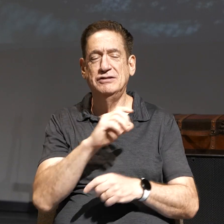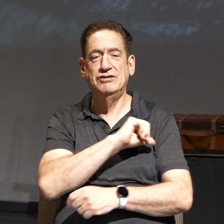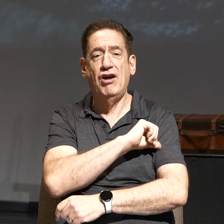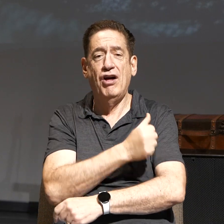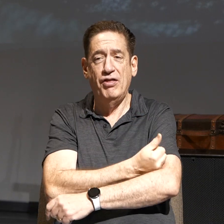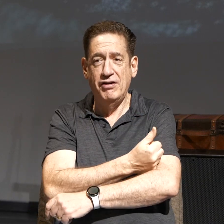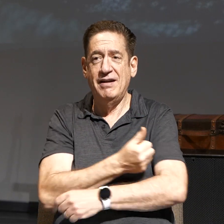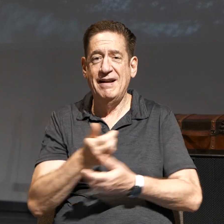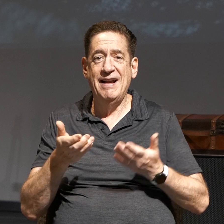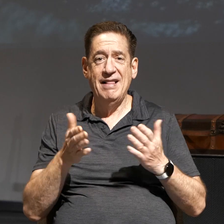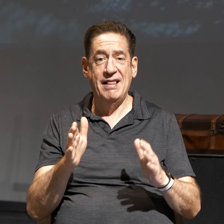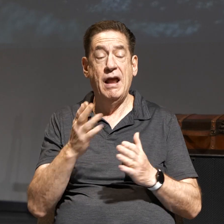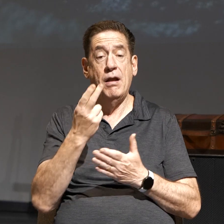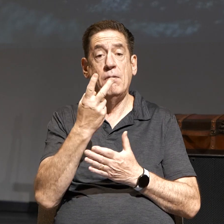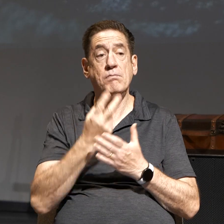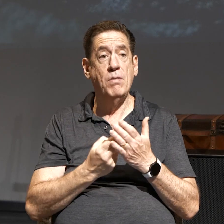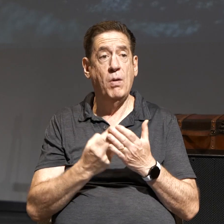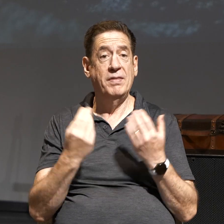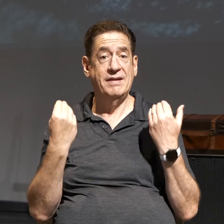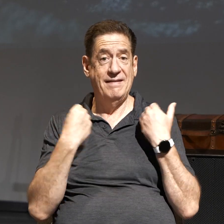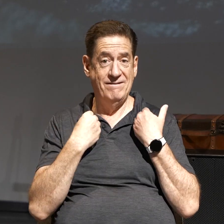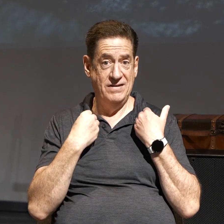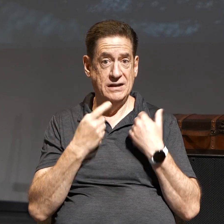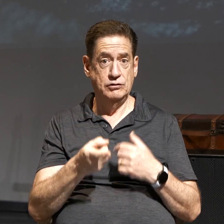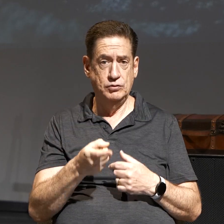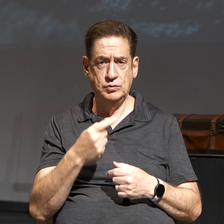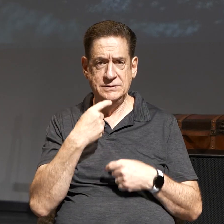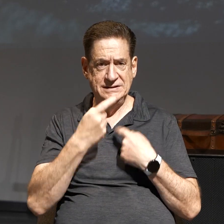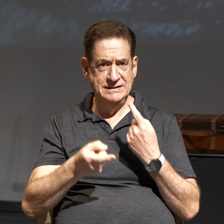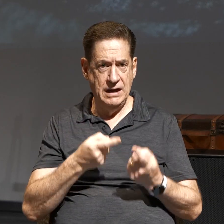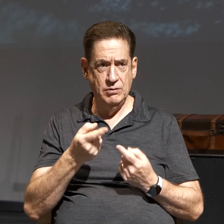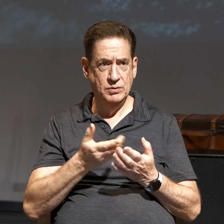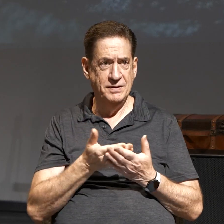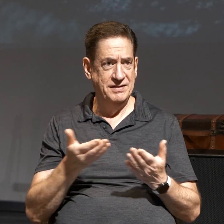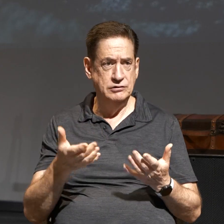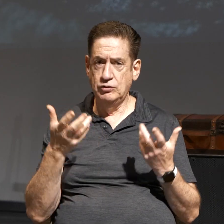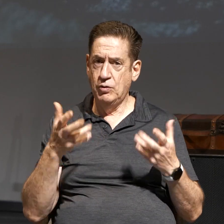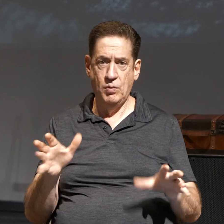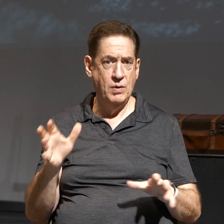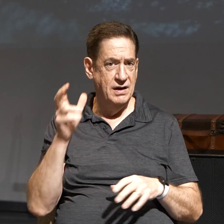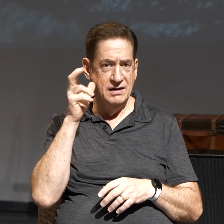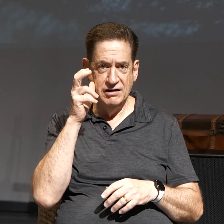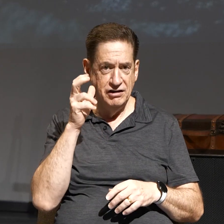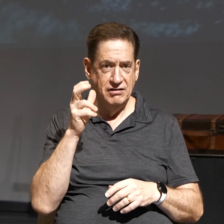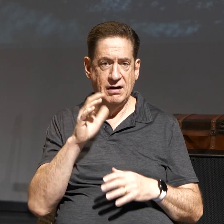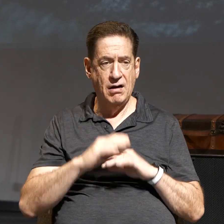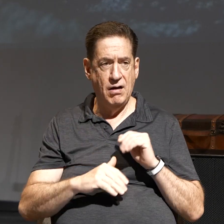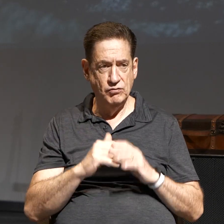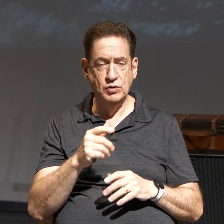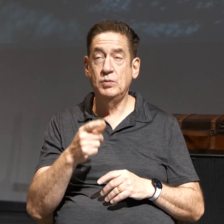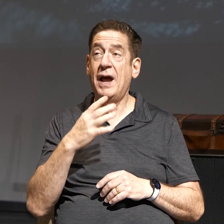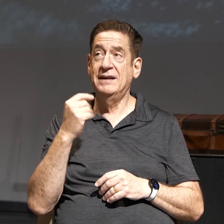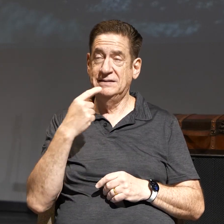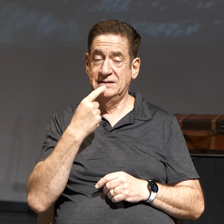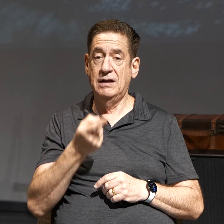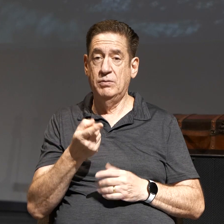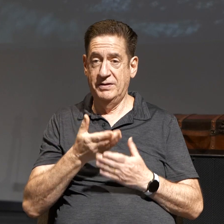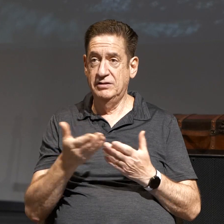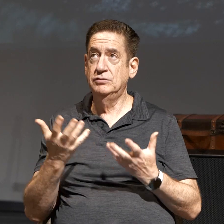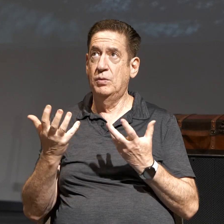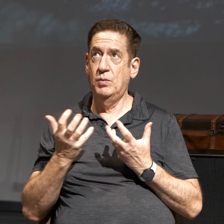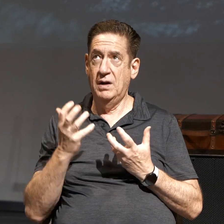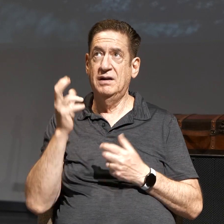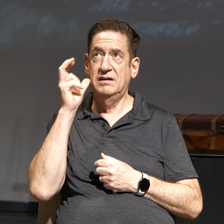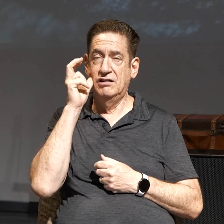it's letting it both convict you, tell you things you don't want to hear, and comfort you, tell you things you want to hear.